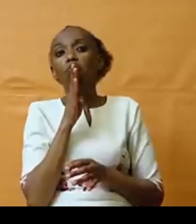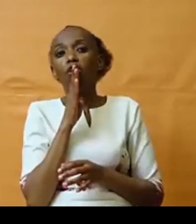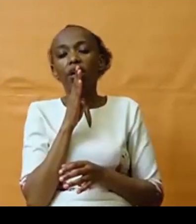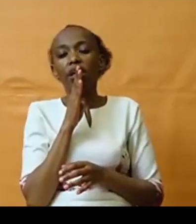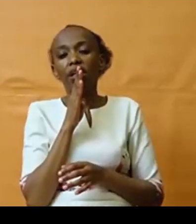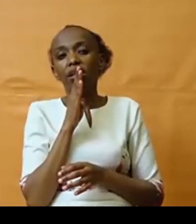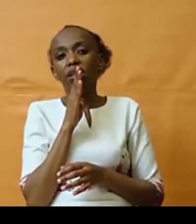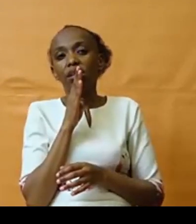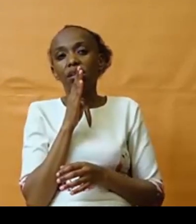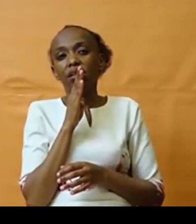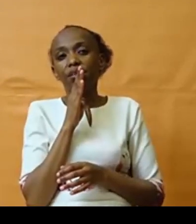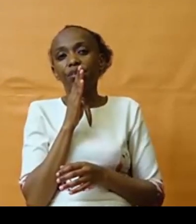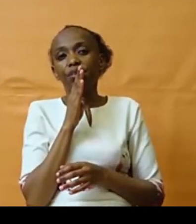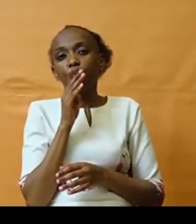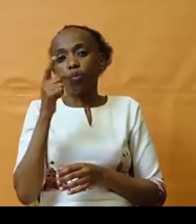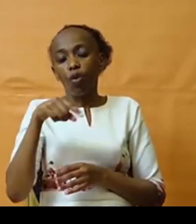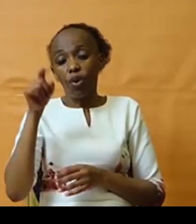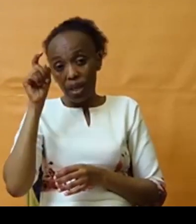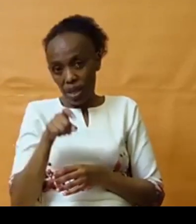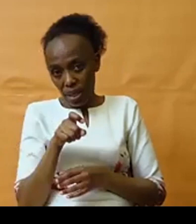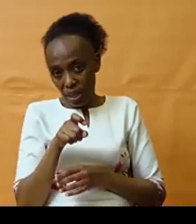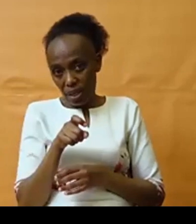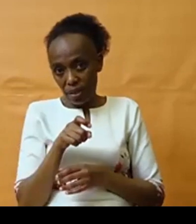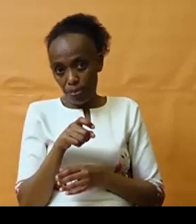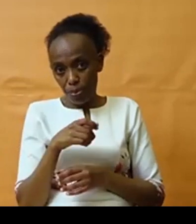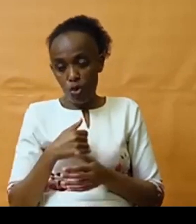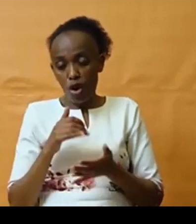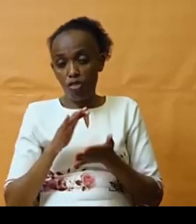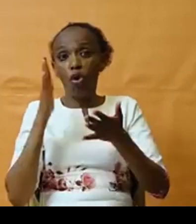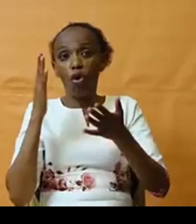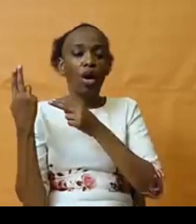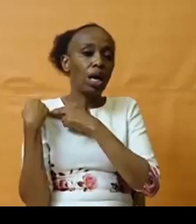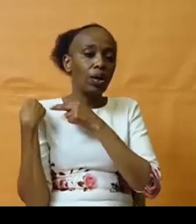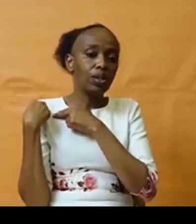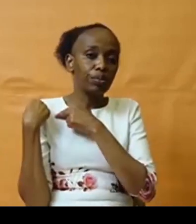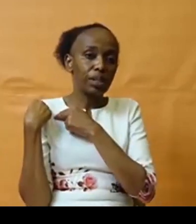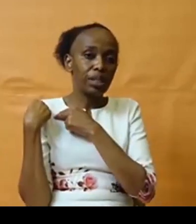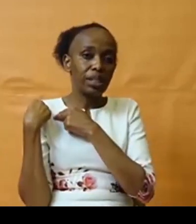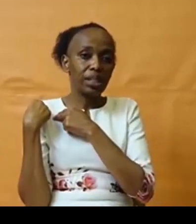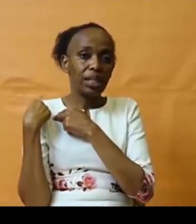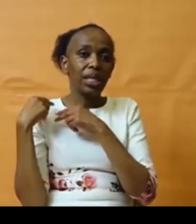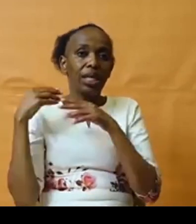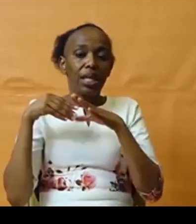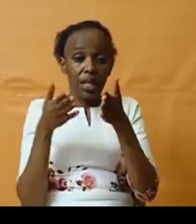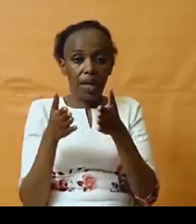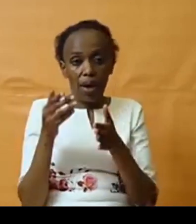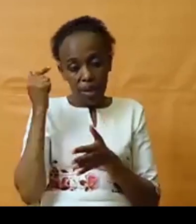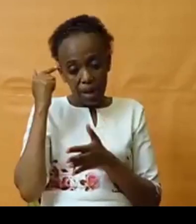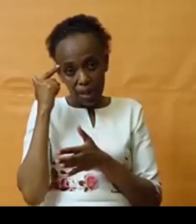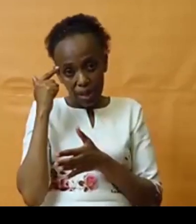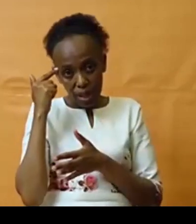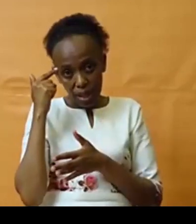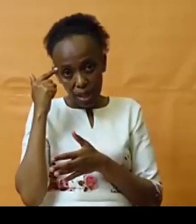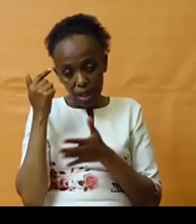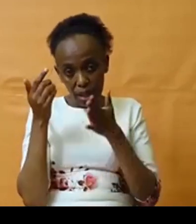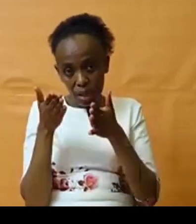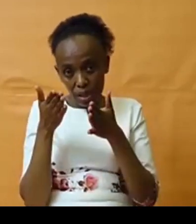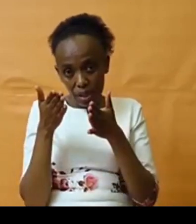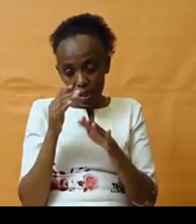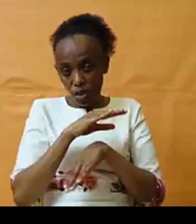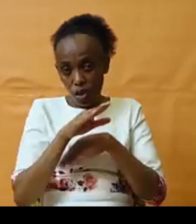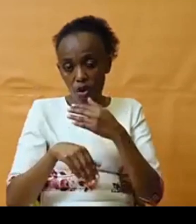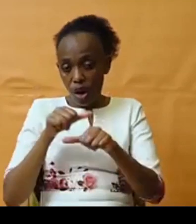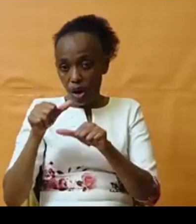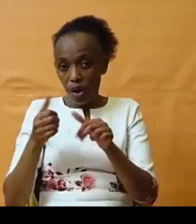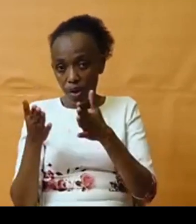we need to have more accountability frameworks in place. And I think we've started hearing a lot around these accountability frameworks,